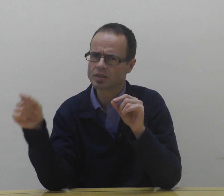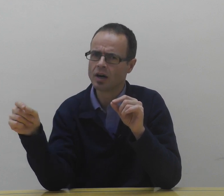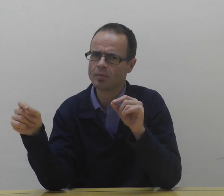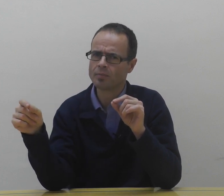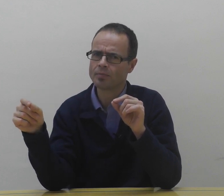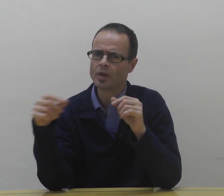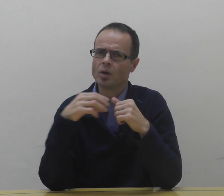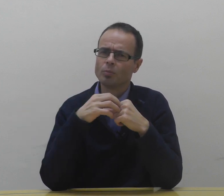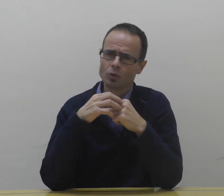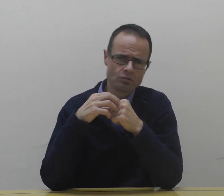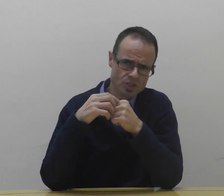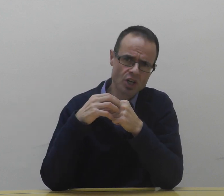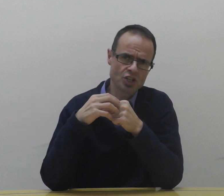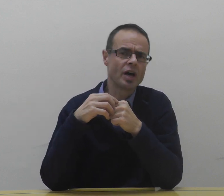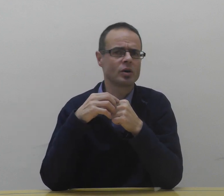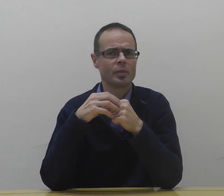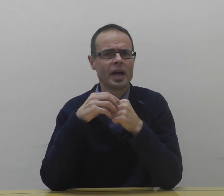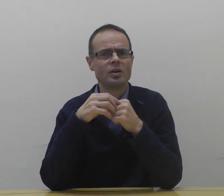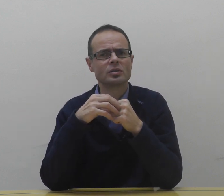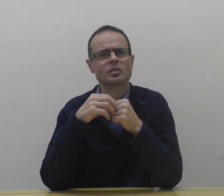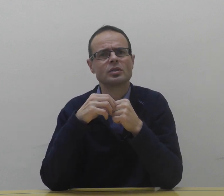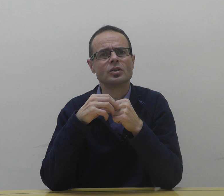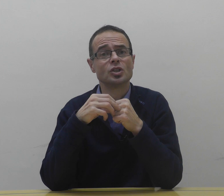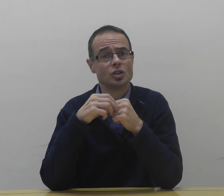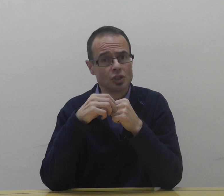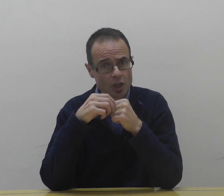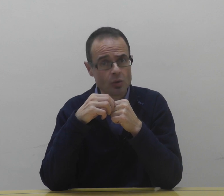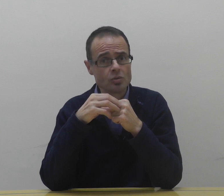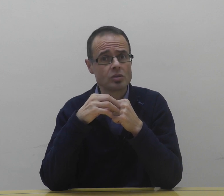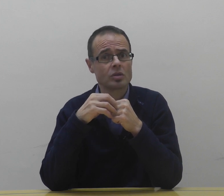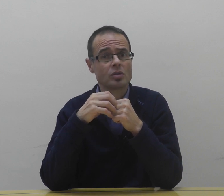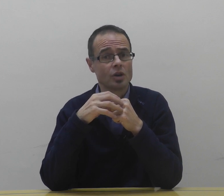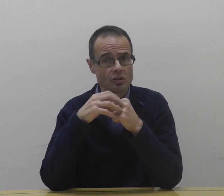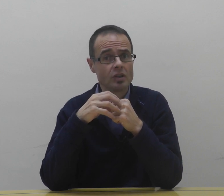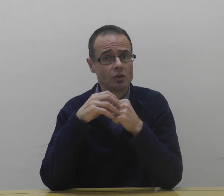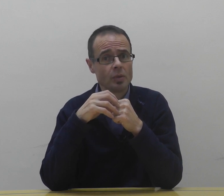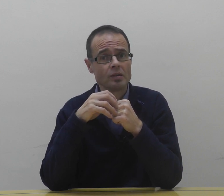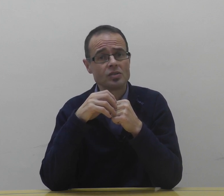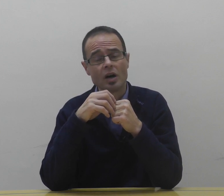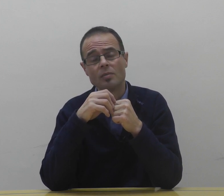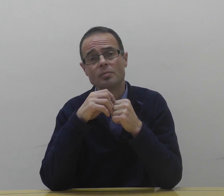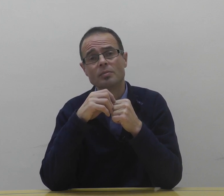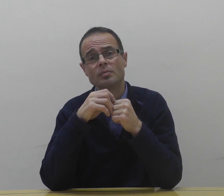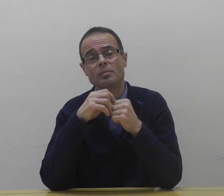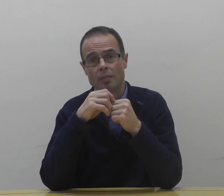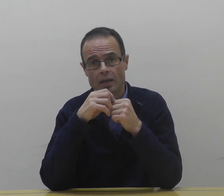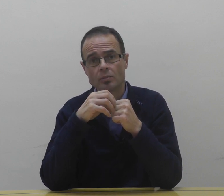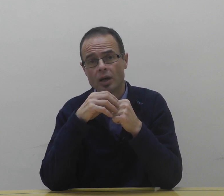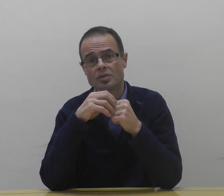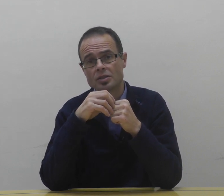time. But all the research now coming out shows that over a long period of time, MAD appliances